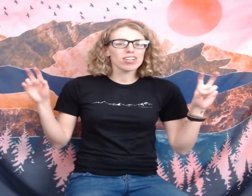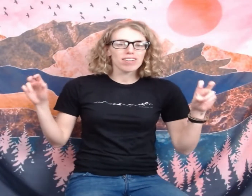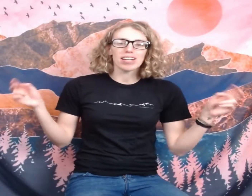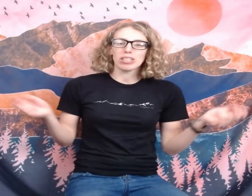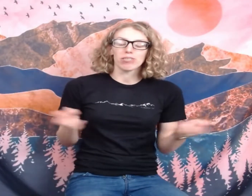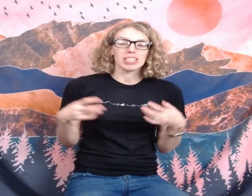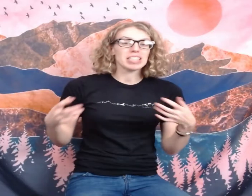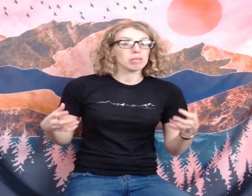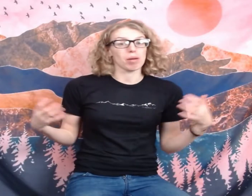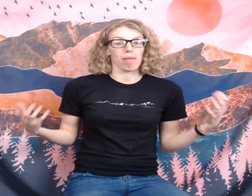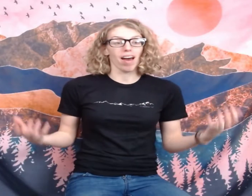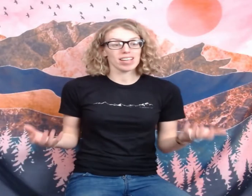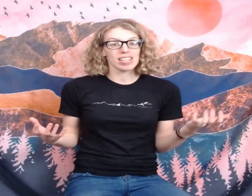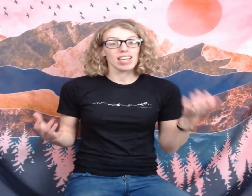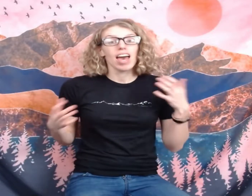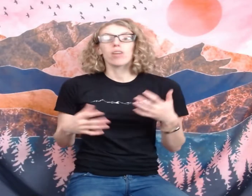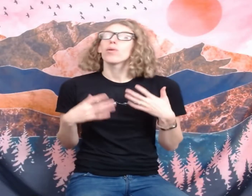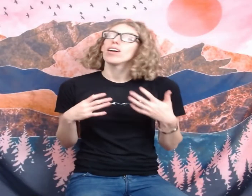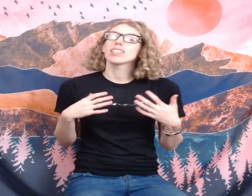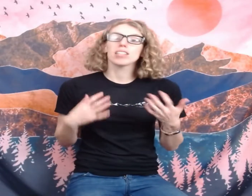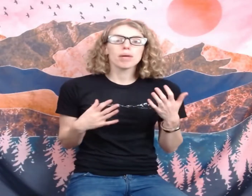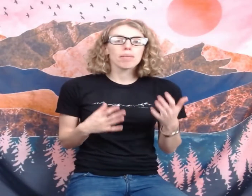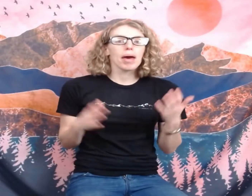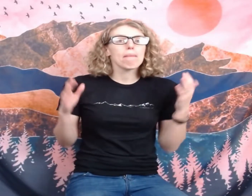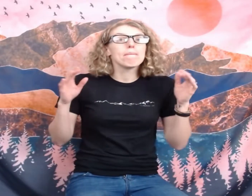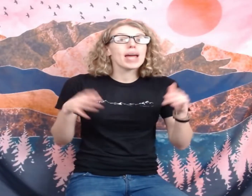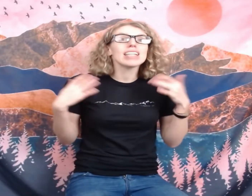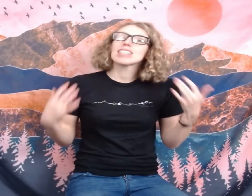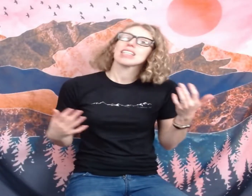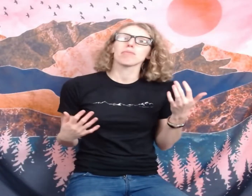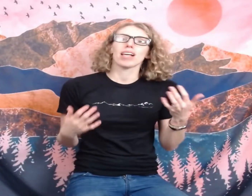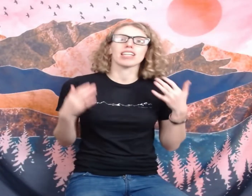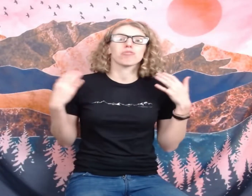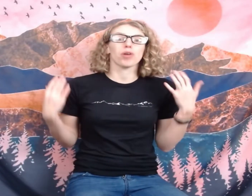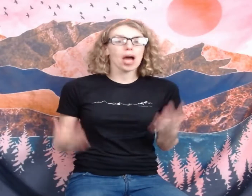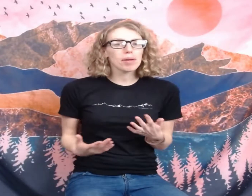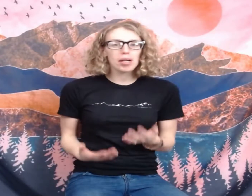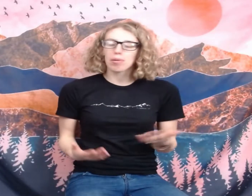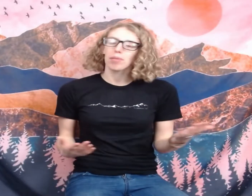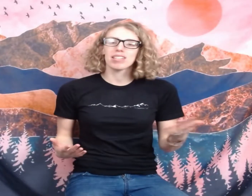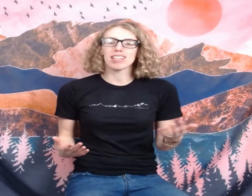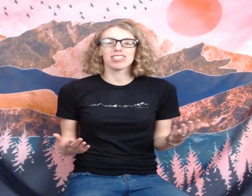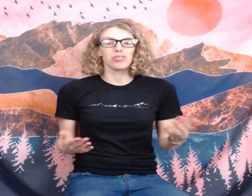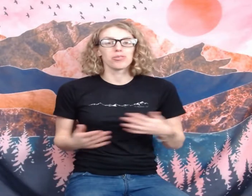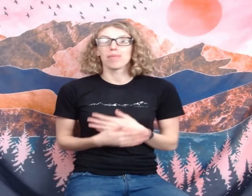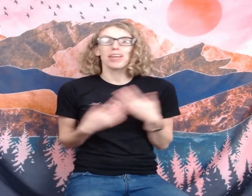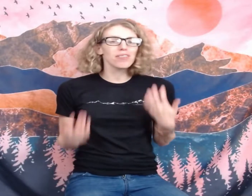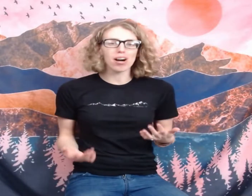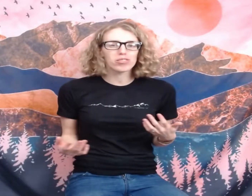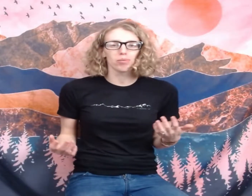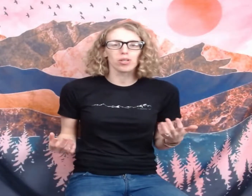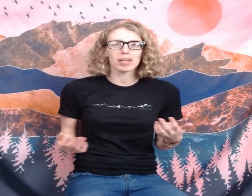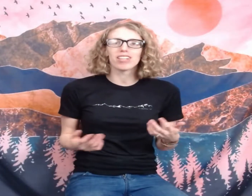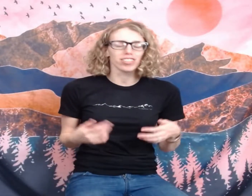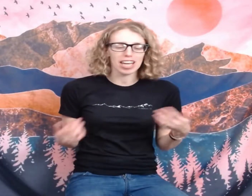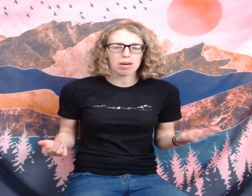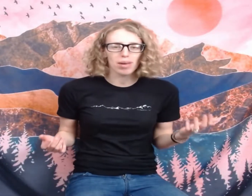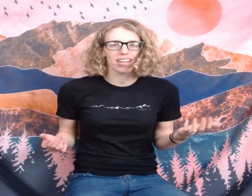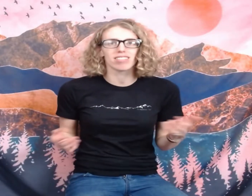value for a sleeping pad is. And while a sleeping pad may seem like its primary purpose is to make you comfortable because you're camping and